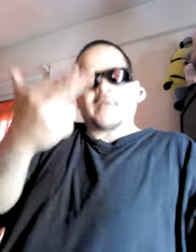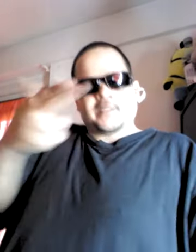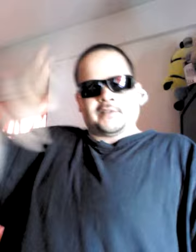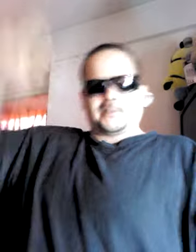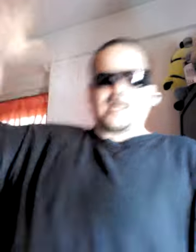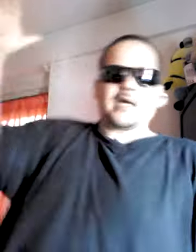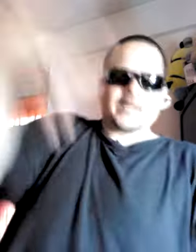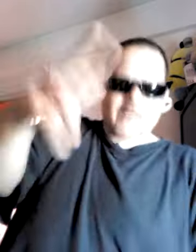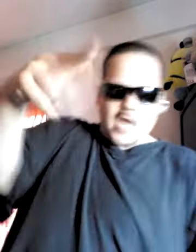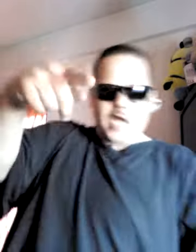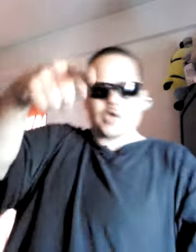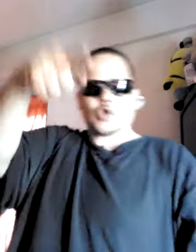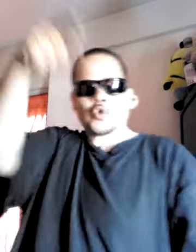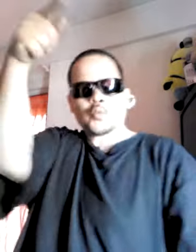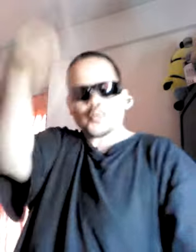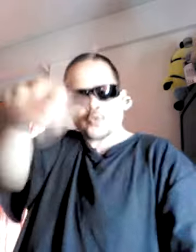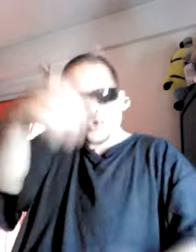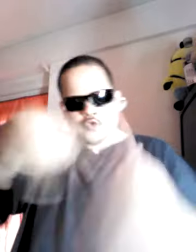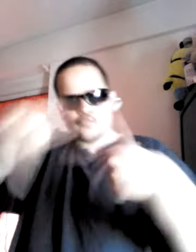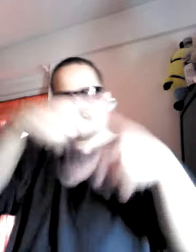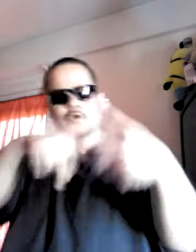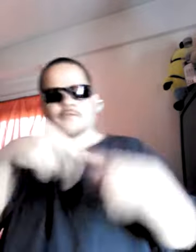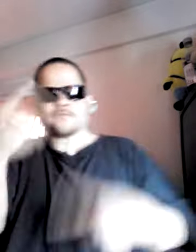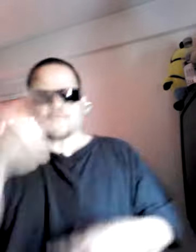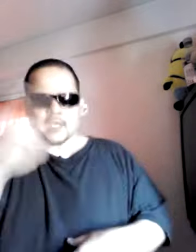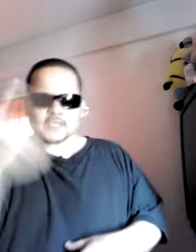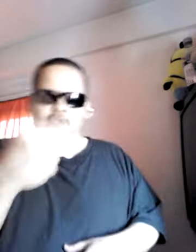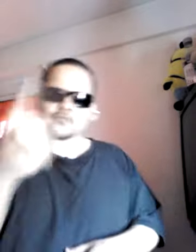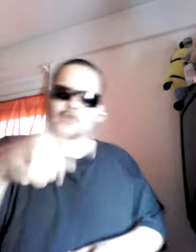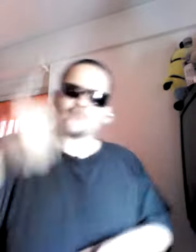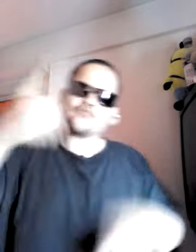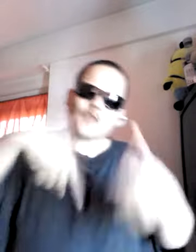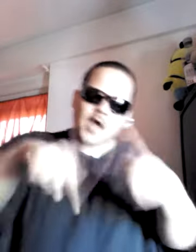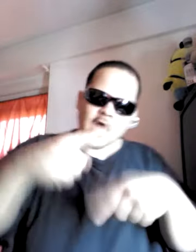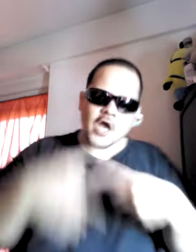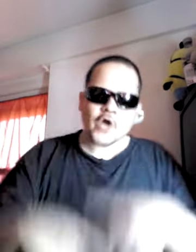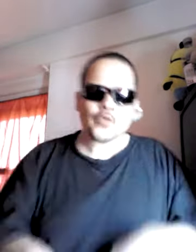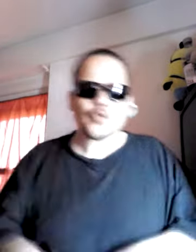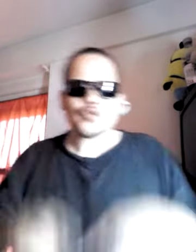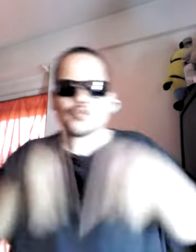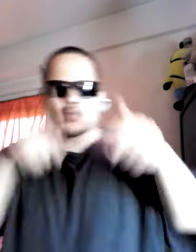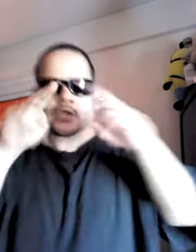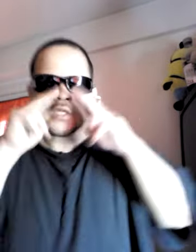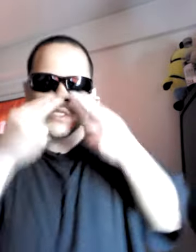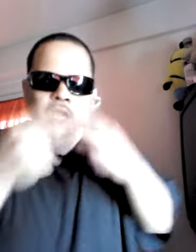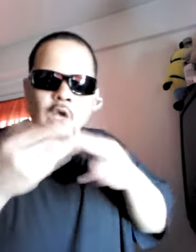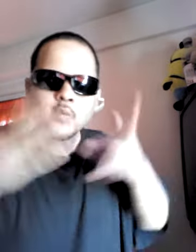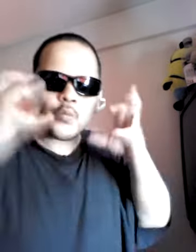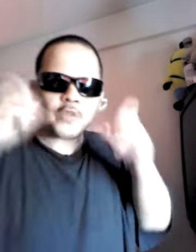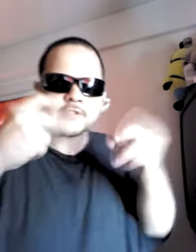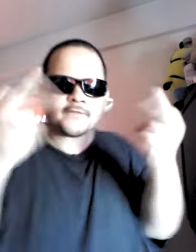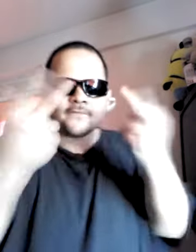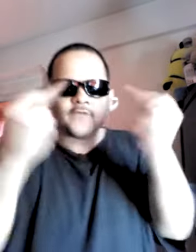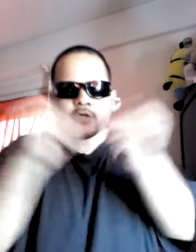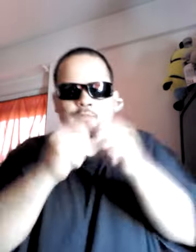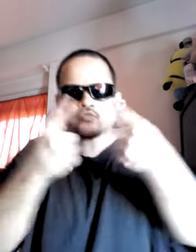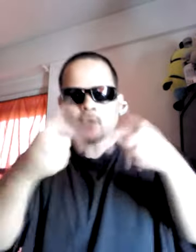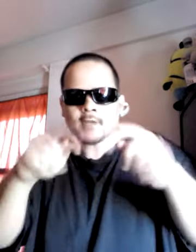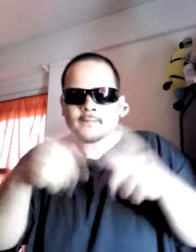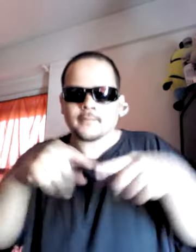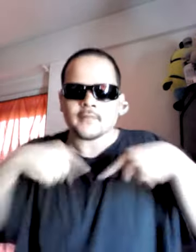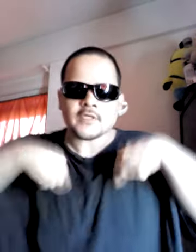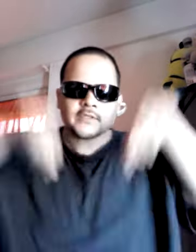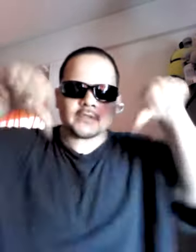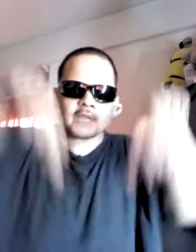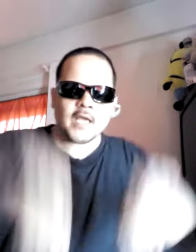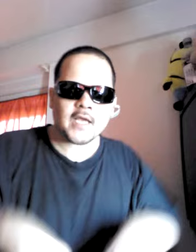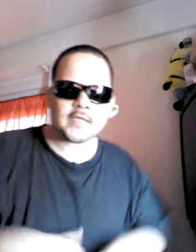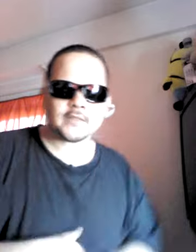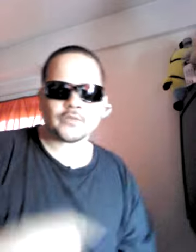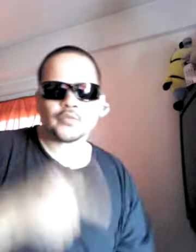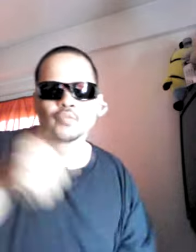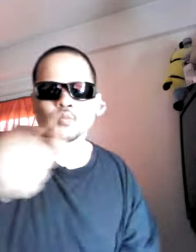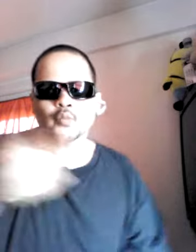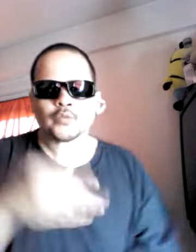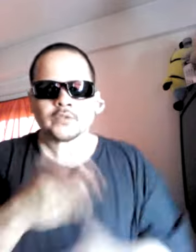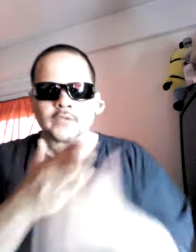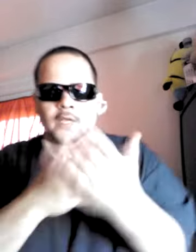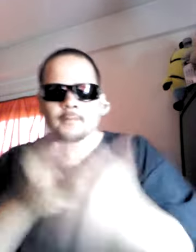to the fuckin' Chill, niggas was buckin', tried to put me down Some punk motherfuckers from across town